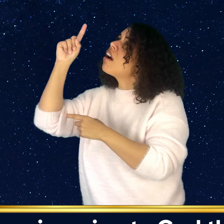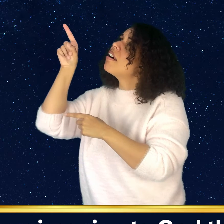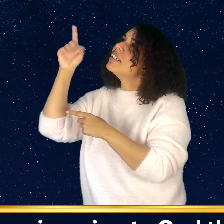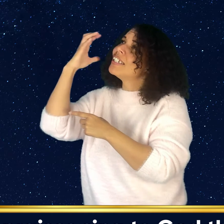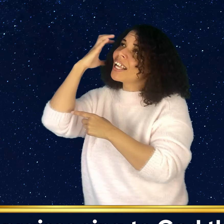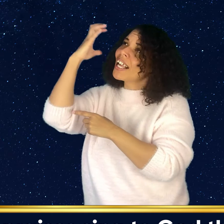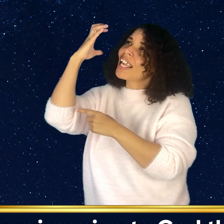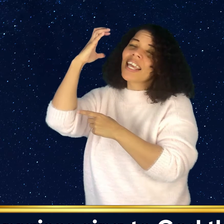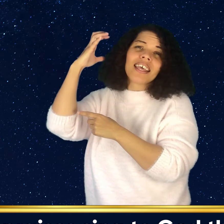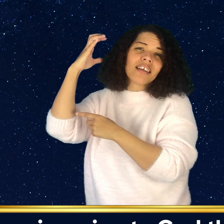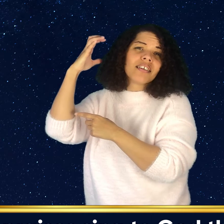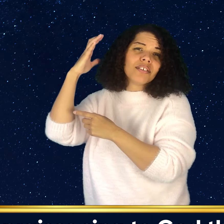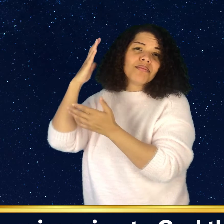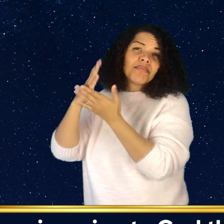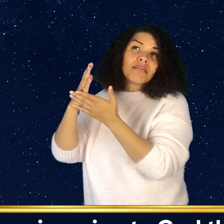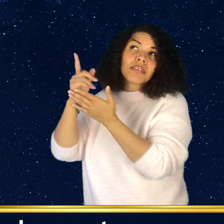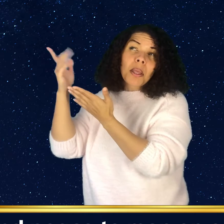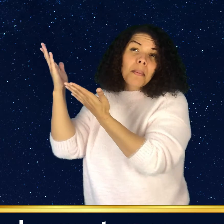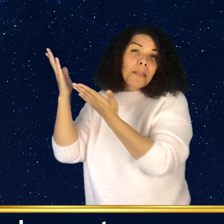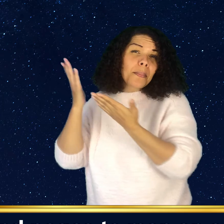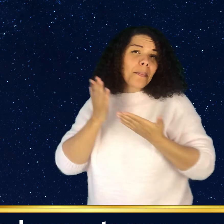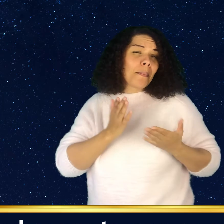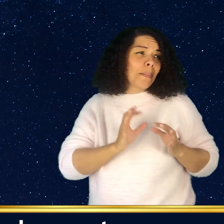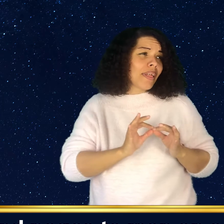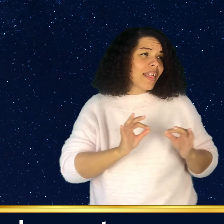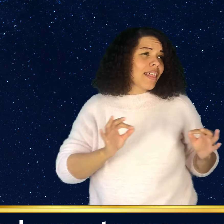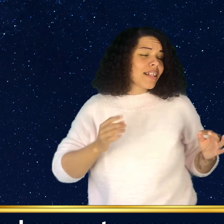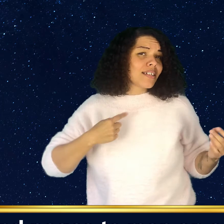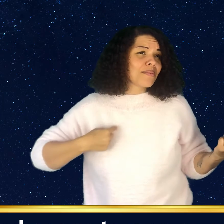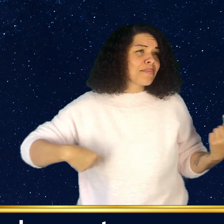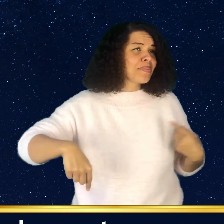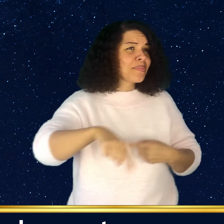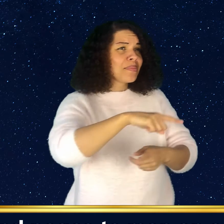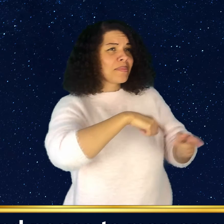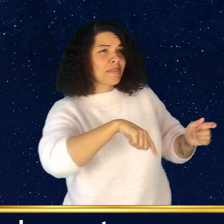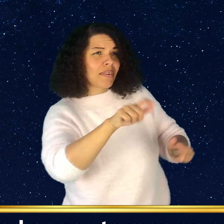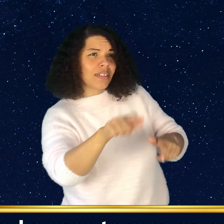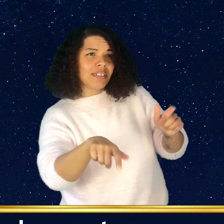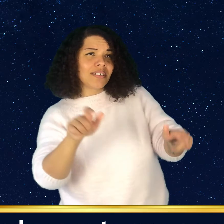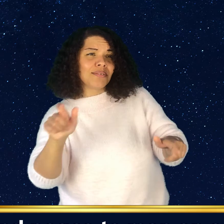God the King and feast to men on earth.